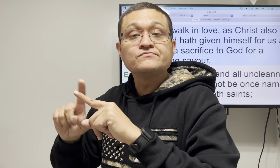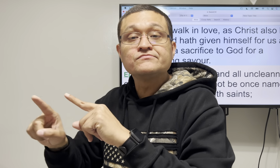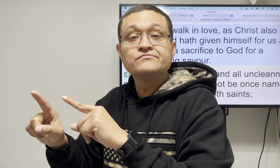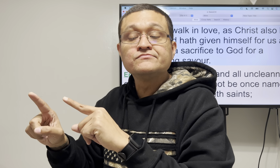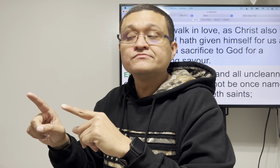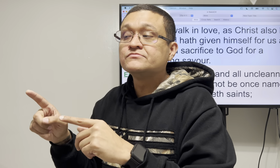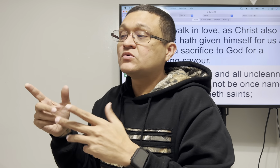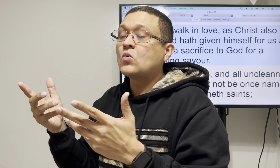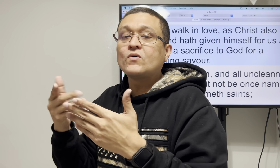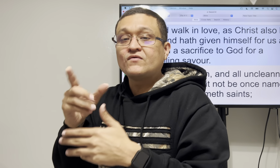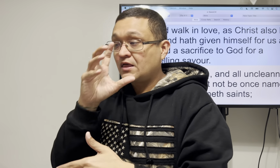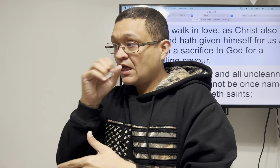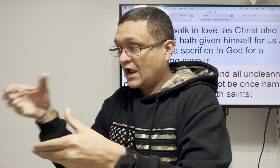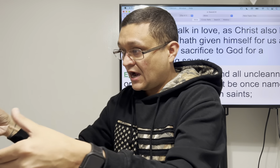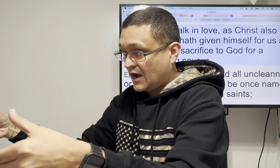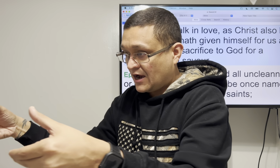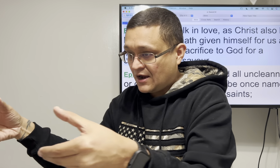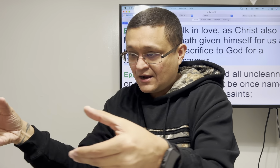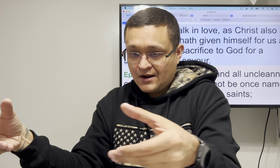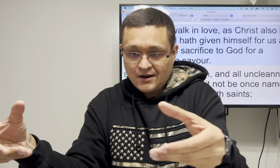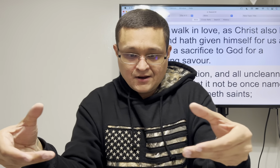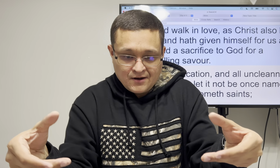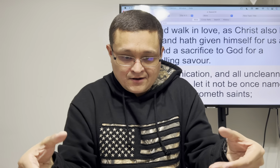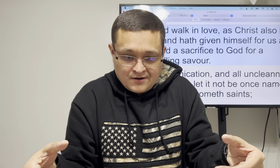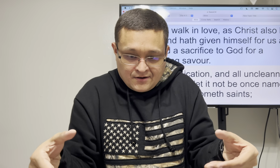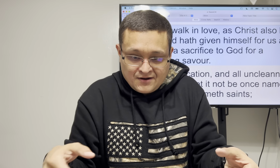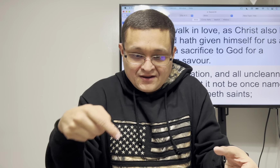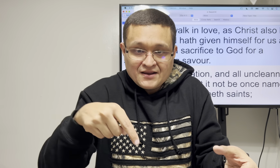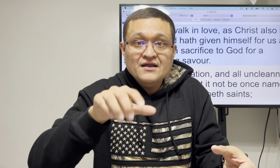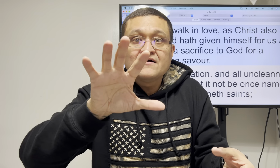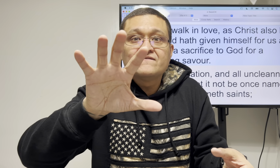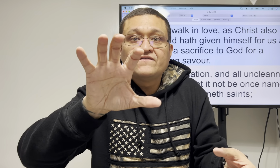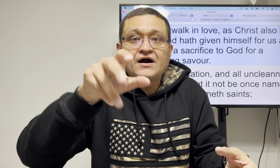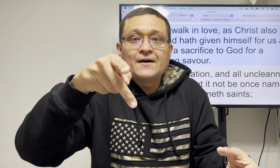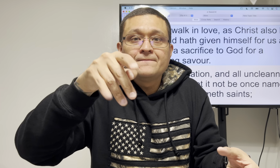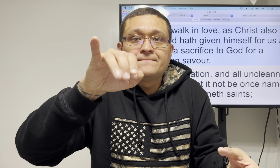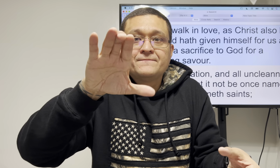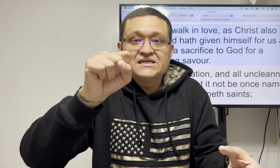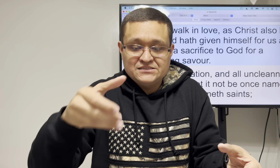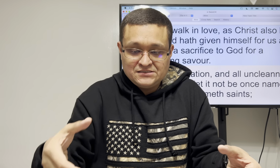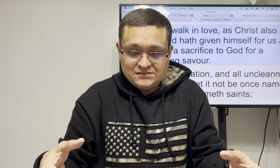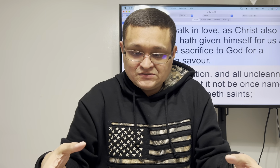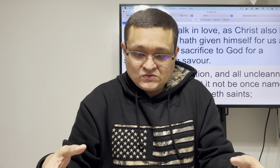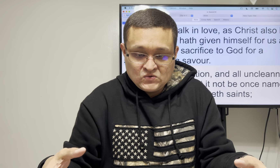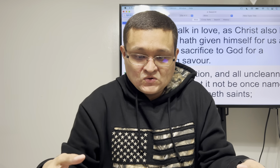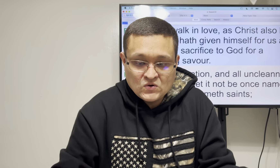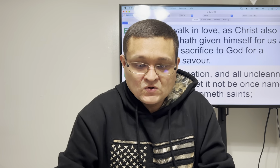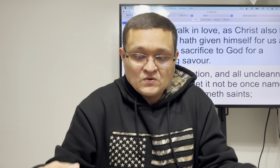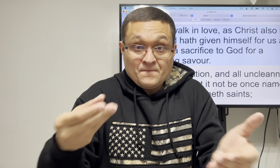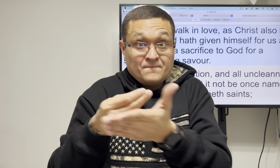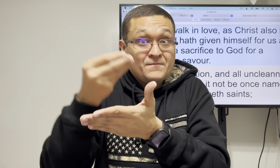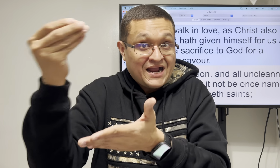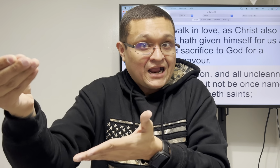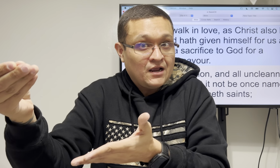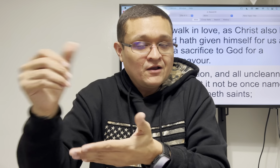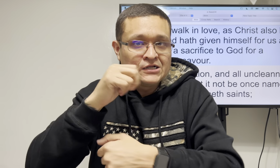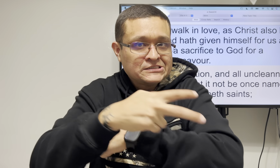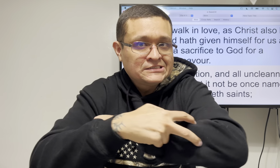and the next one maybe is the animals maybe you fall in love with the animal one it's a 500 piece so you buy